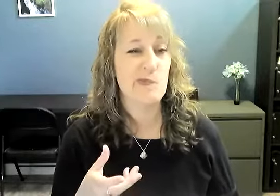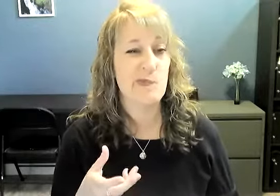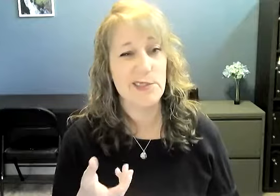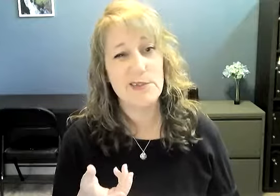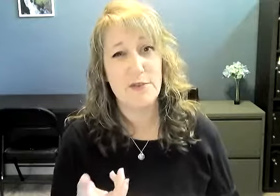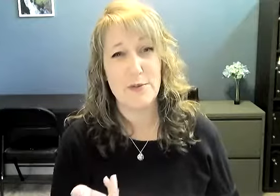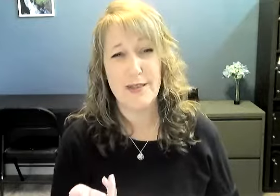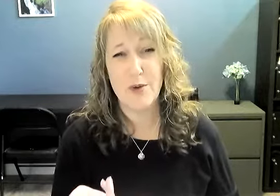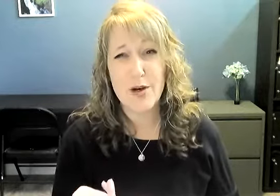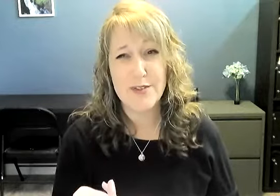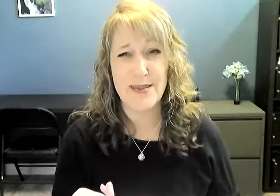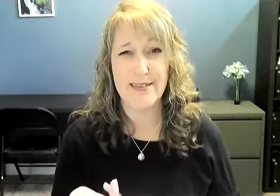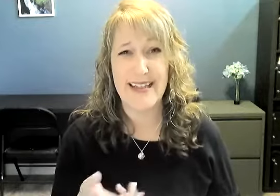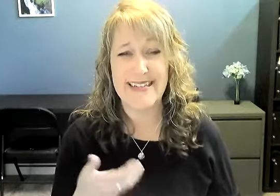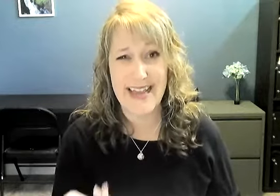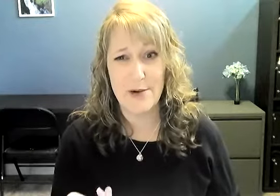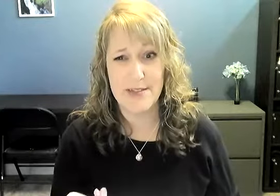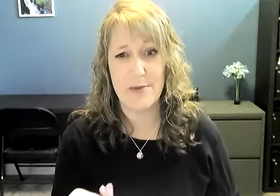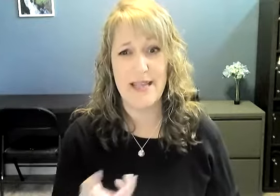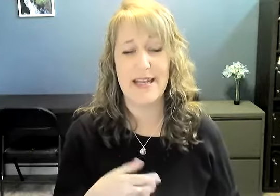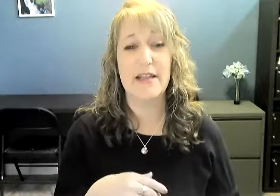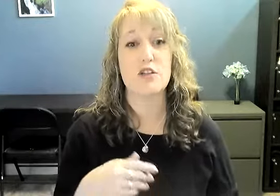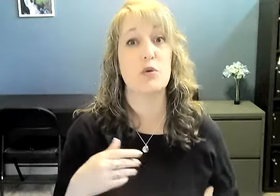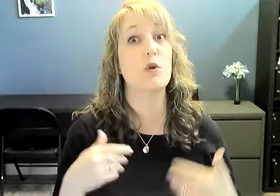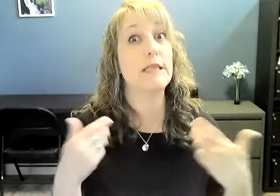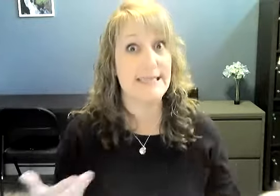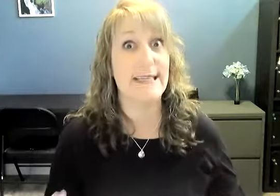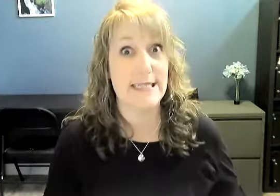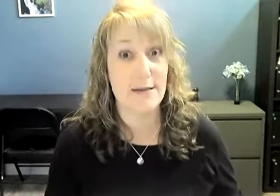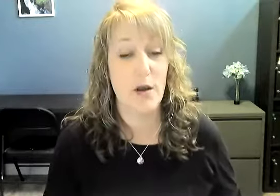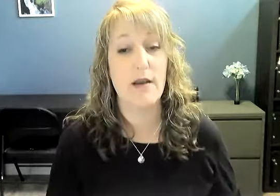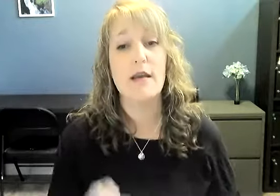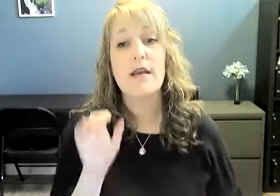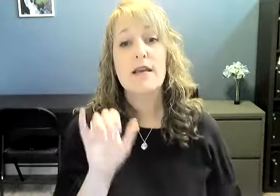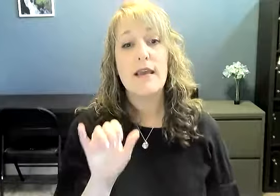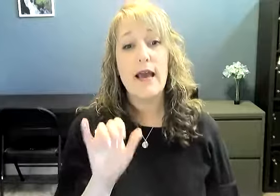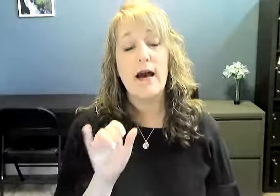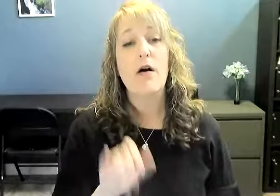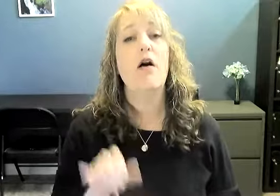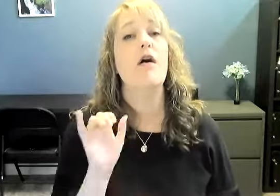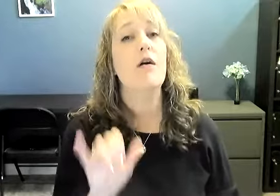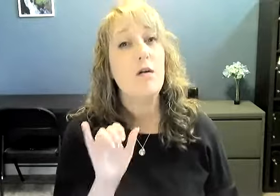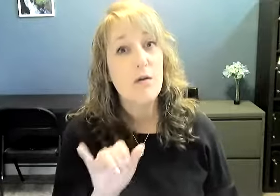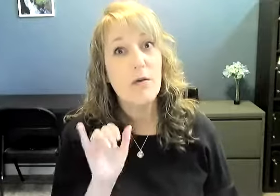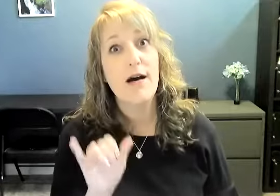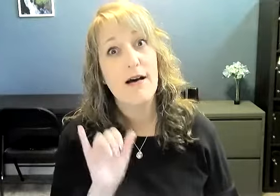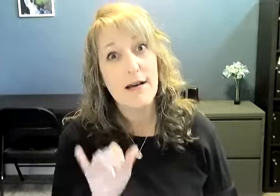I don't know if they're really words, but they're like sounds that we make in English when we're listening to someone. Yeah. Yeah. Oh, uh-huh.